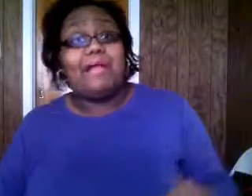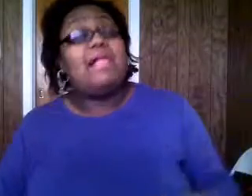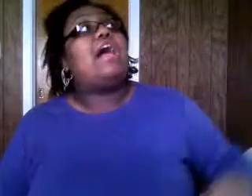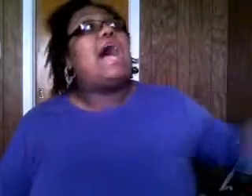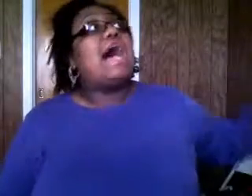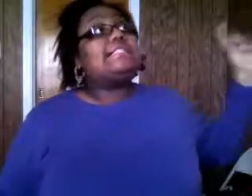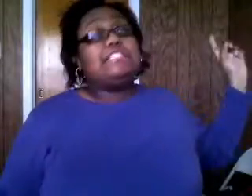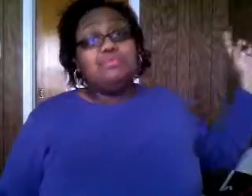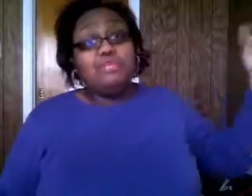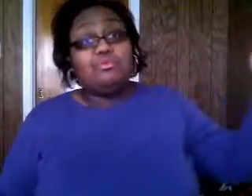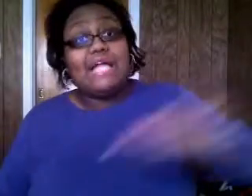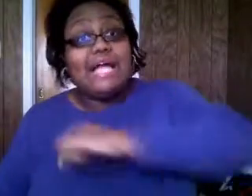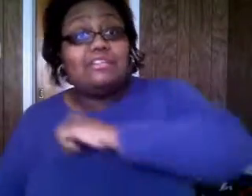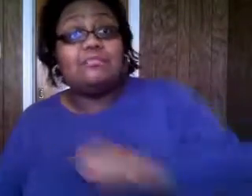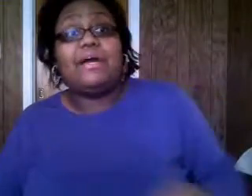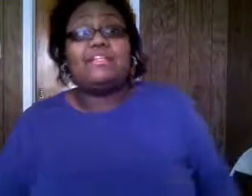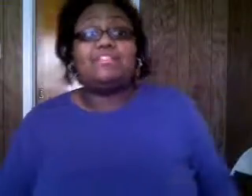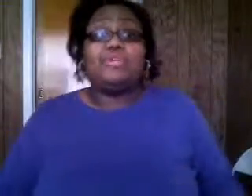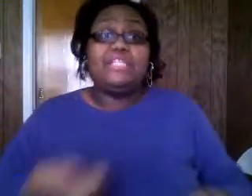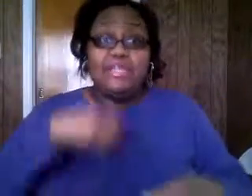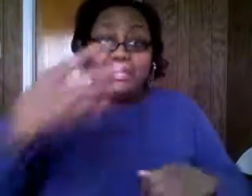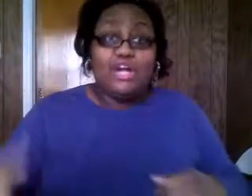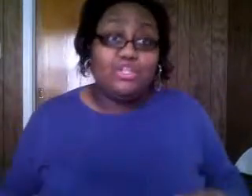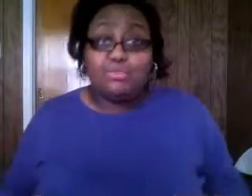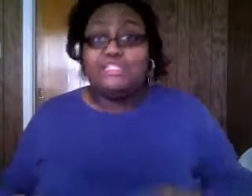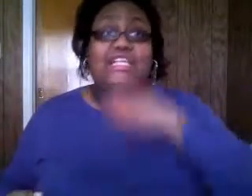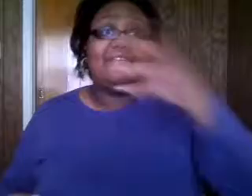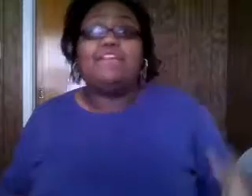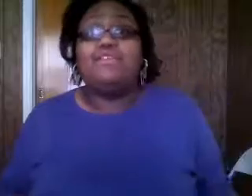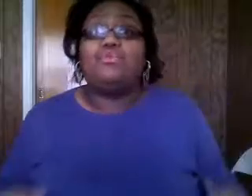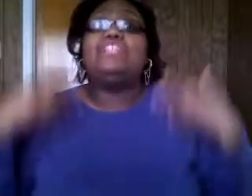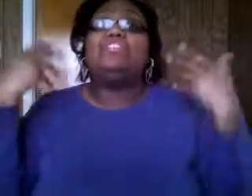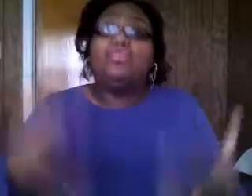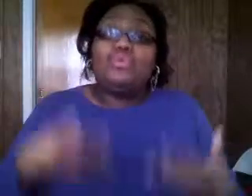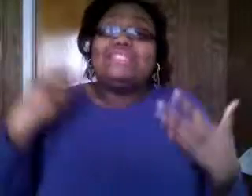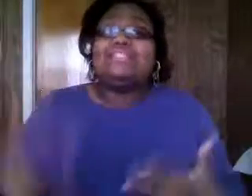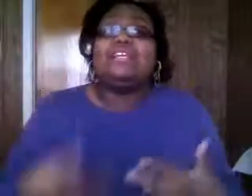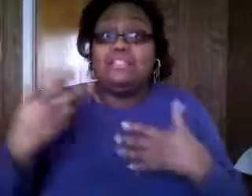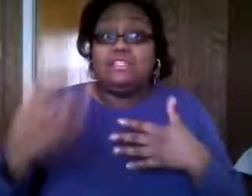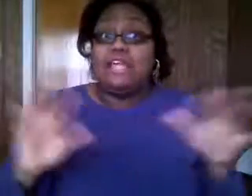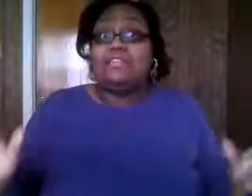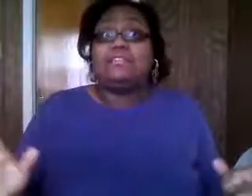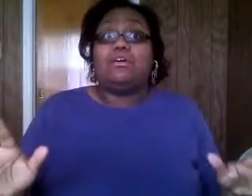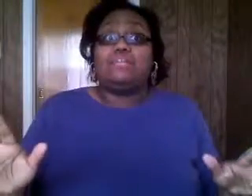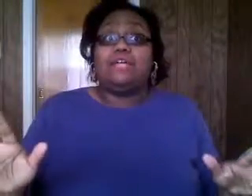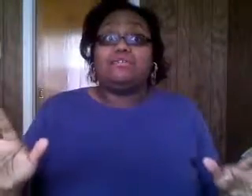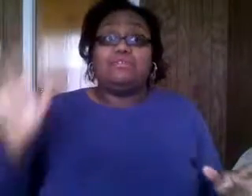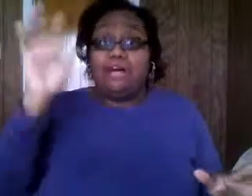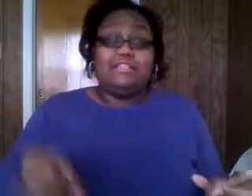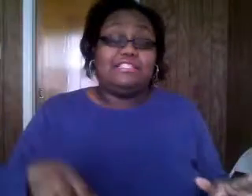i see people lined up by his dough he giving out clothes he giving out food he's doing stuff he this guy does it all the time so god bless the